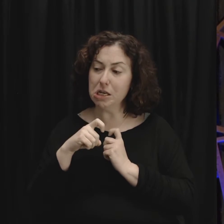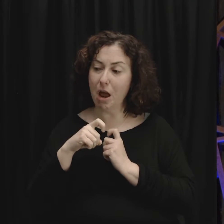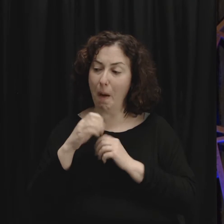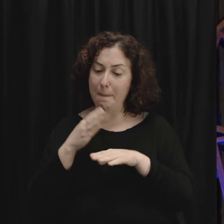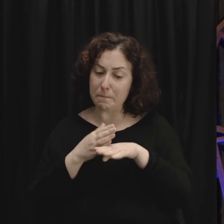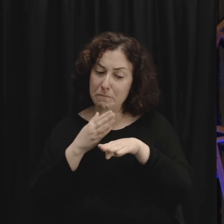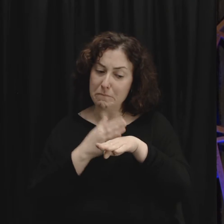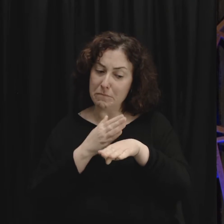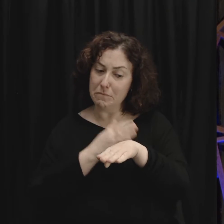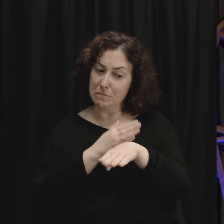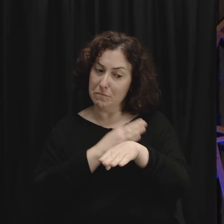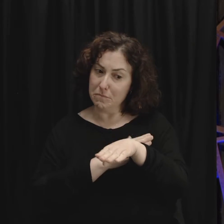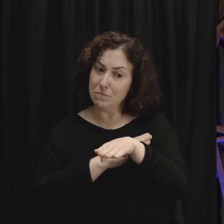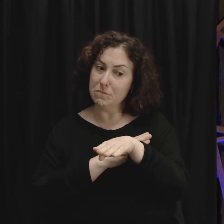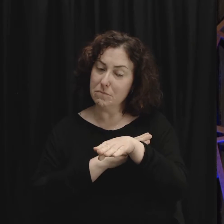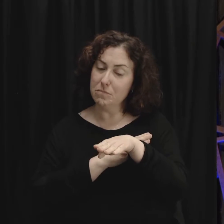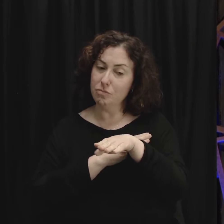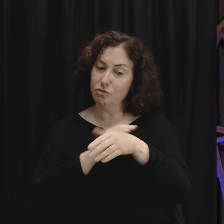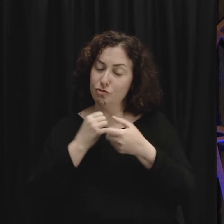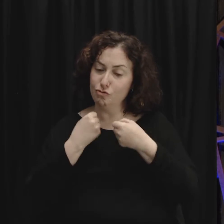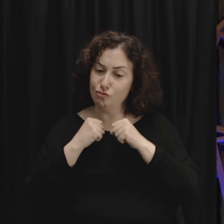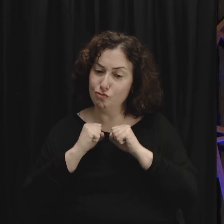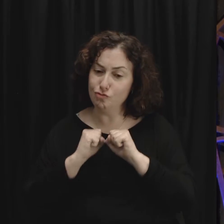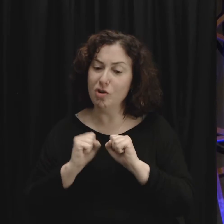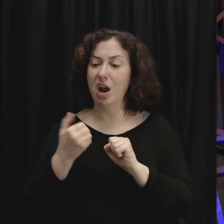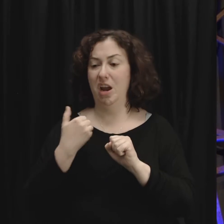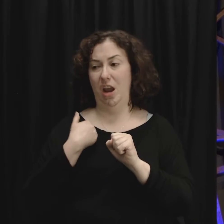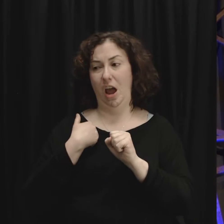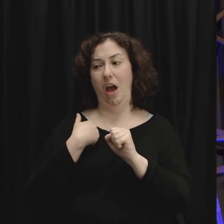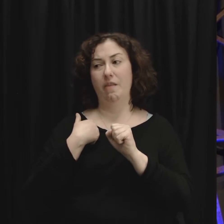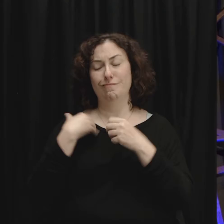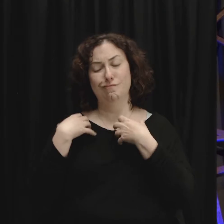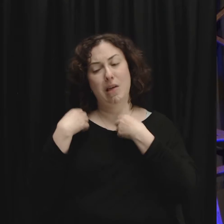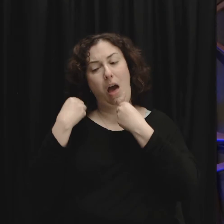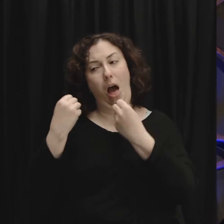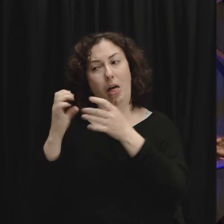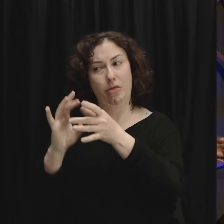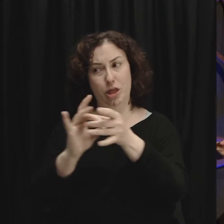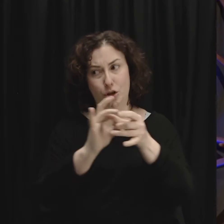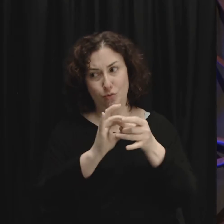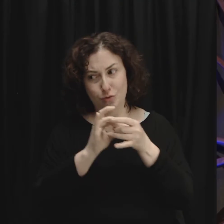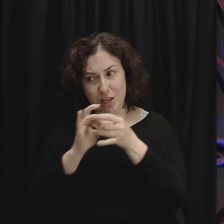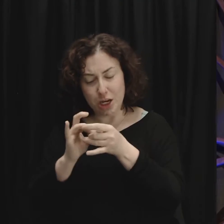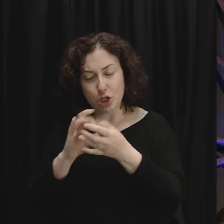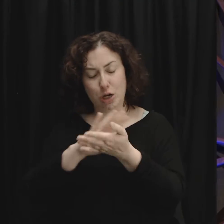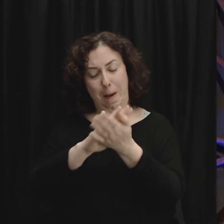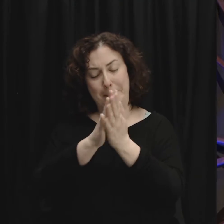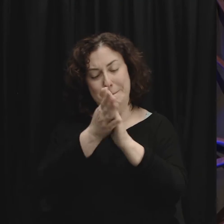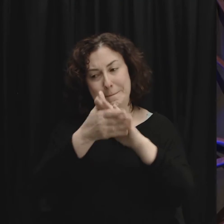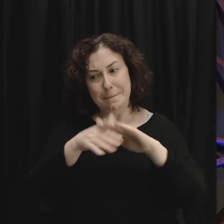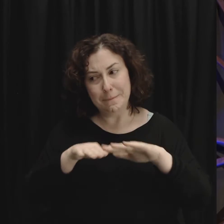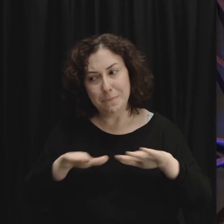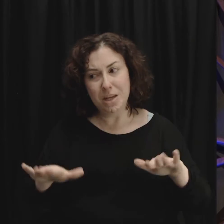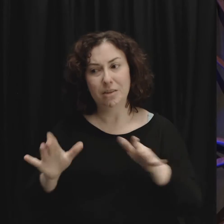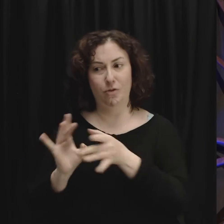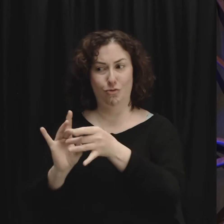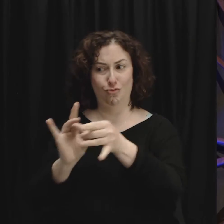I'm actually a peacemaker instead of having a life just full of chaos and drama in my relationships?